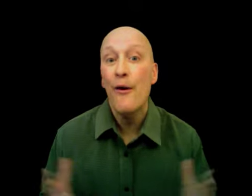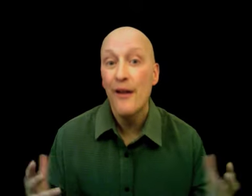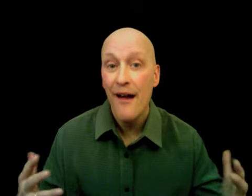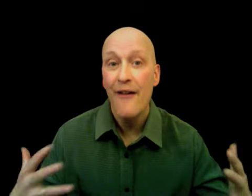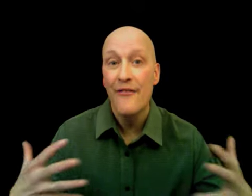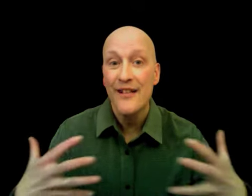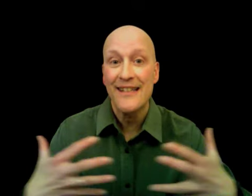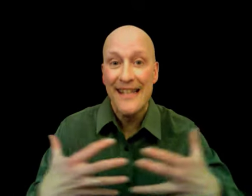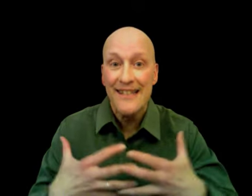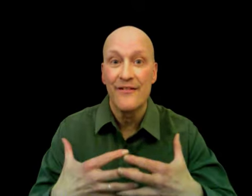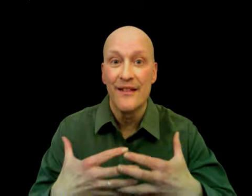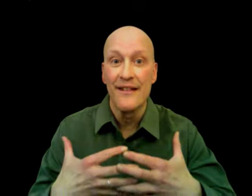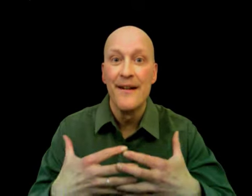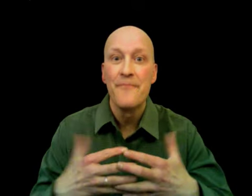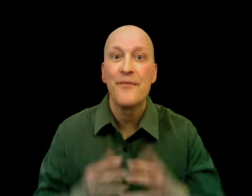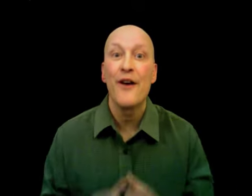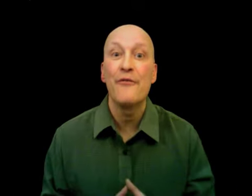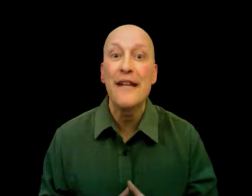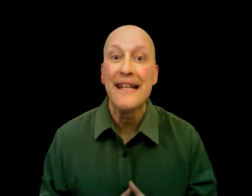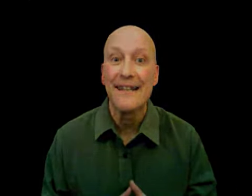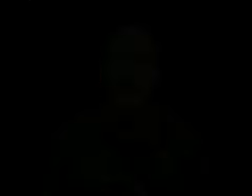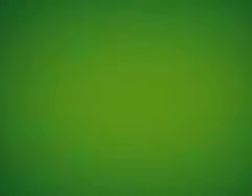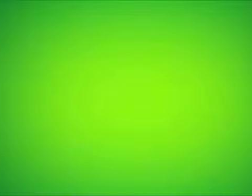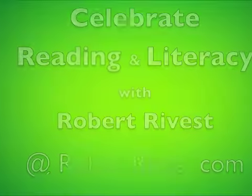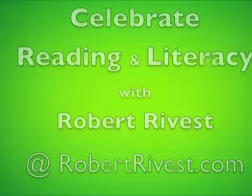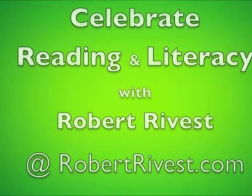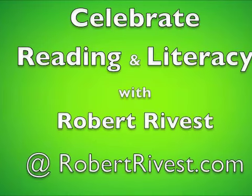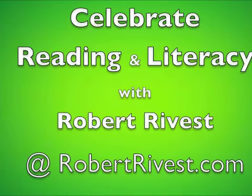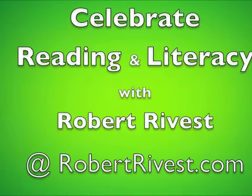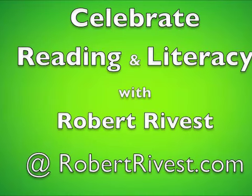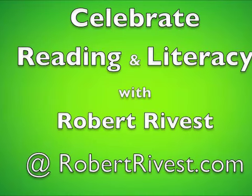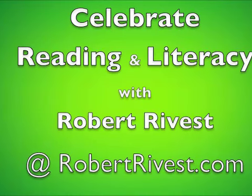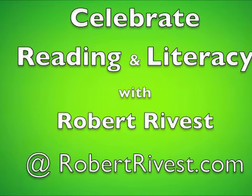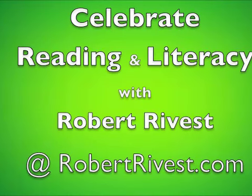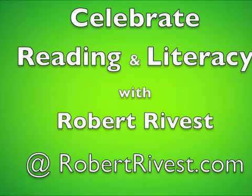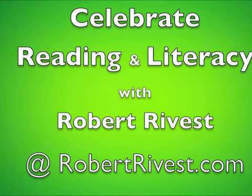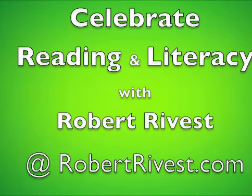love collectively of reading. And through we the time and